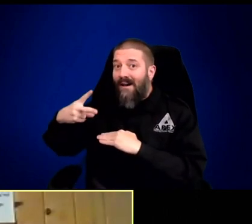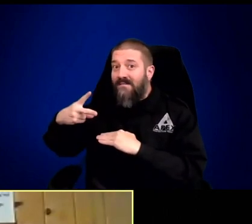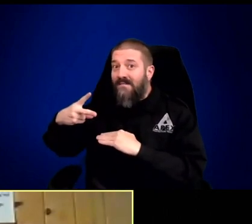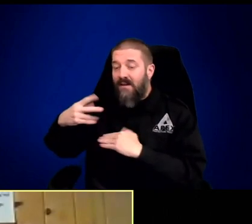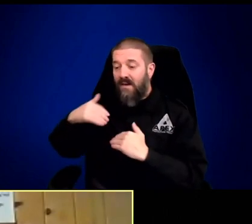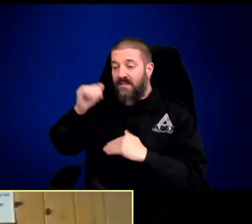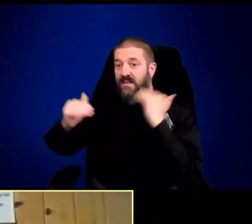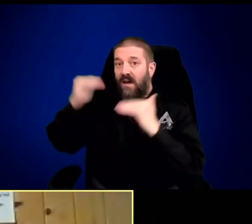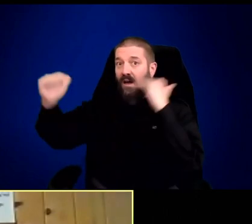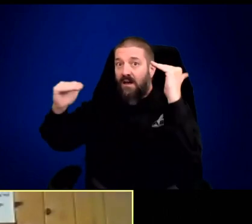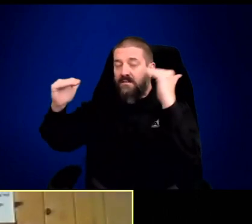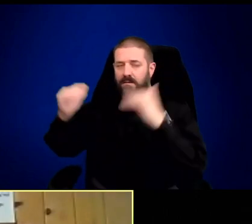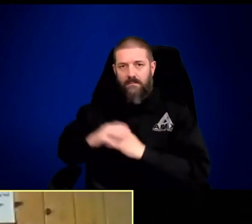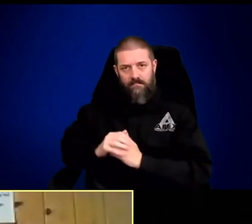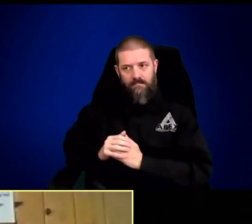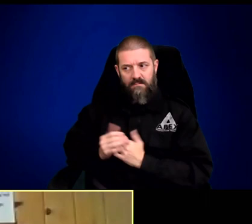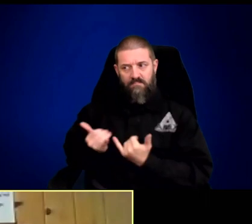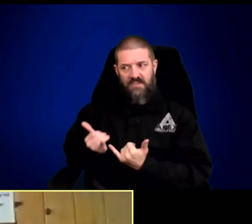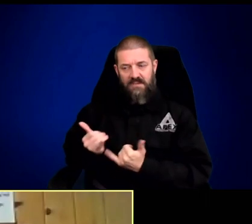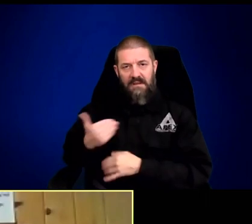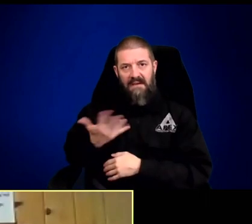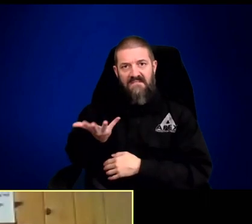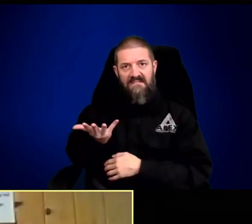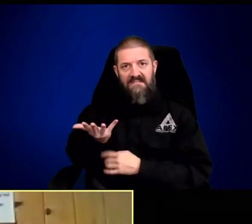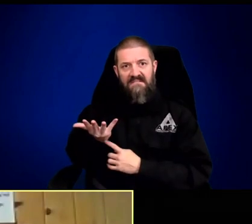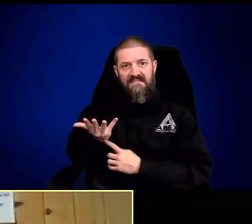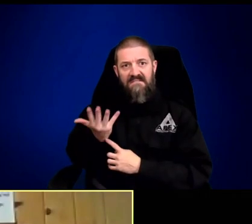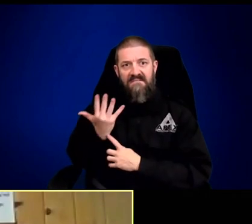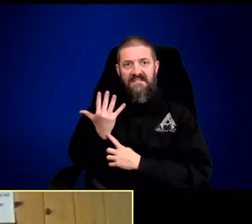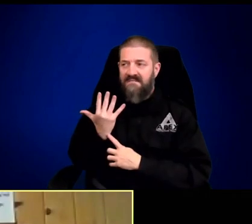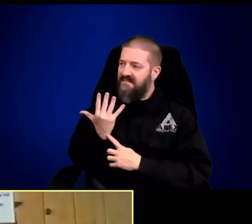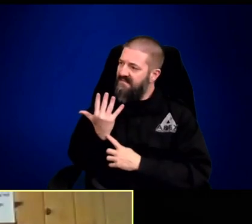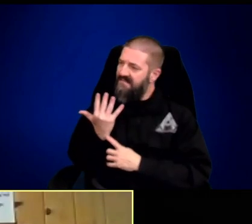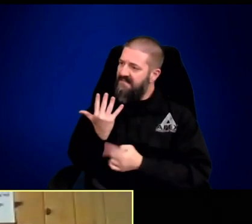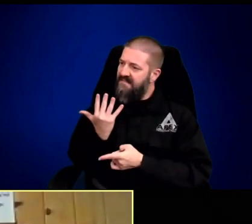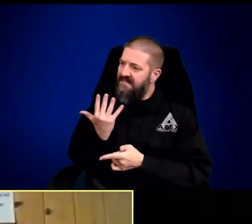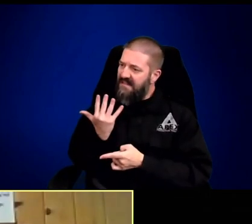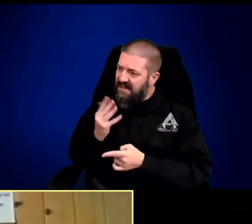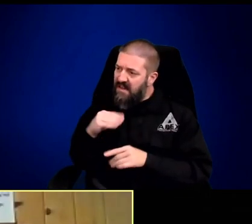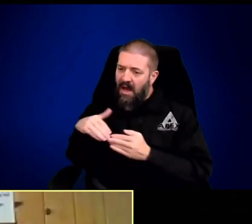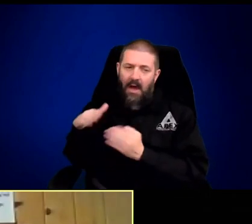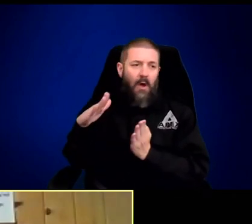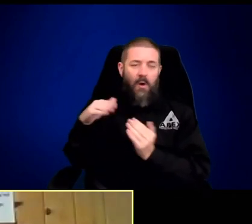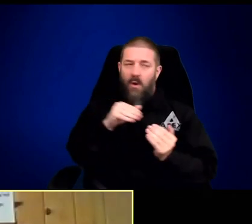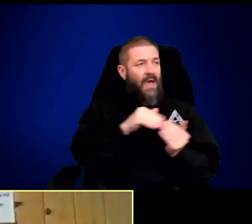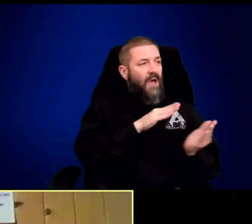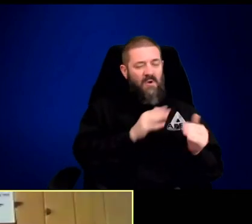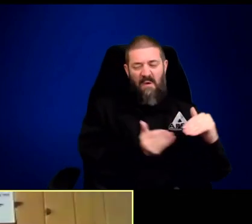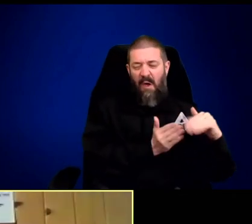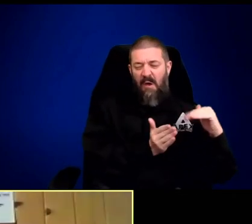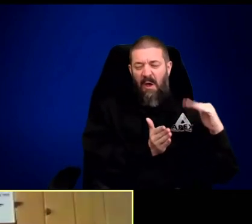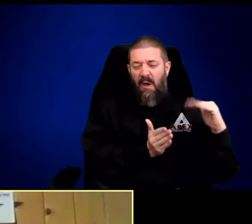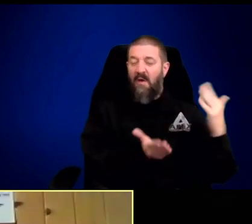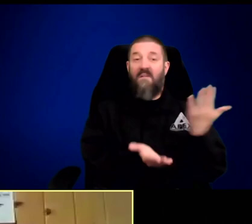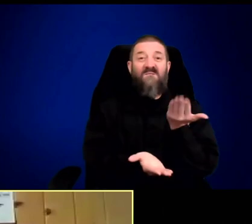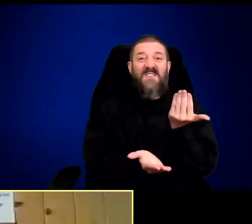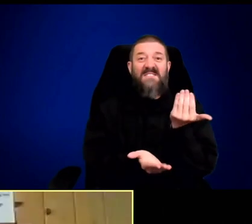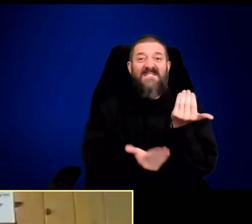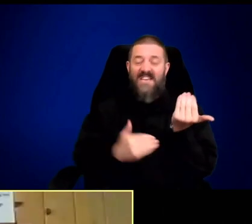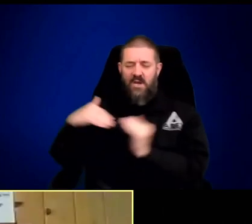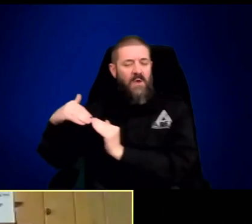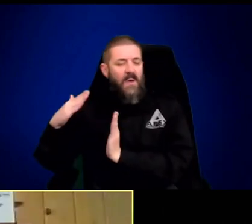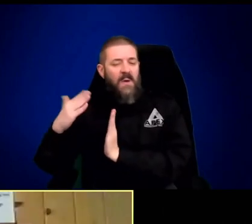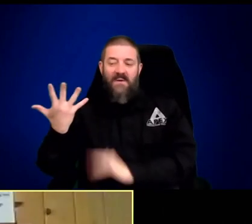About half of them were pups, half were adults. But today, there are only about five of them. So it was just five